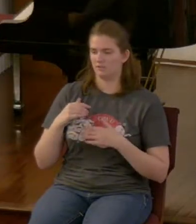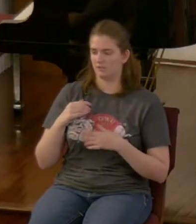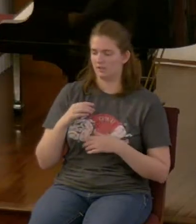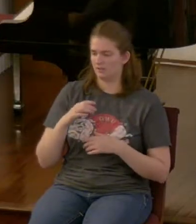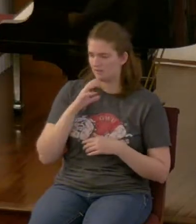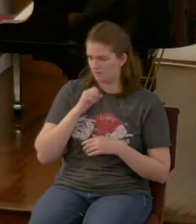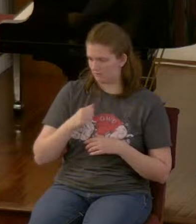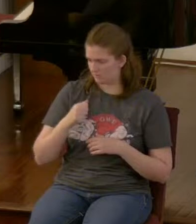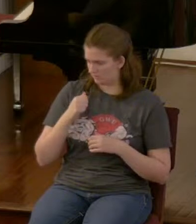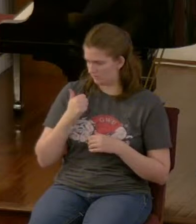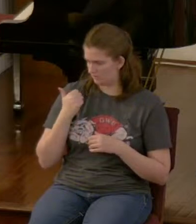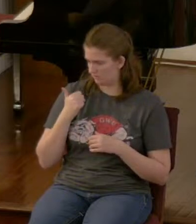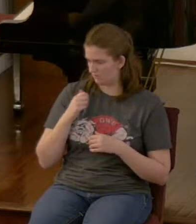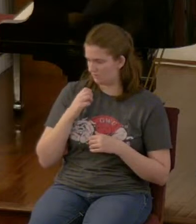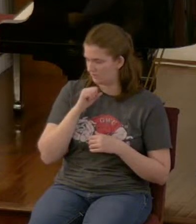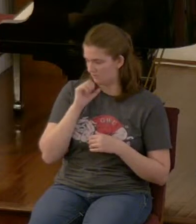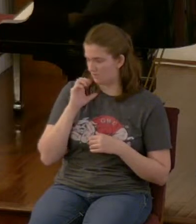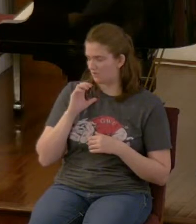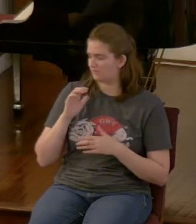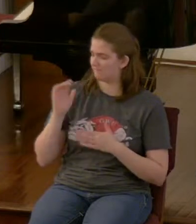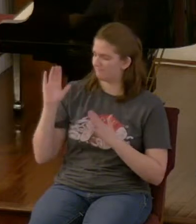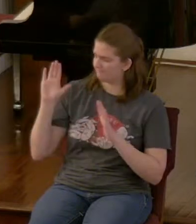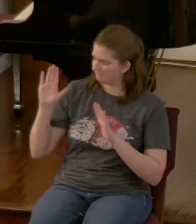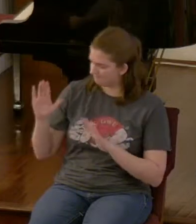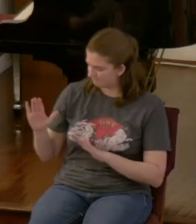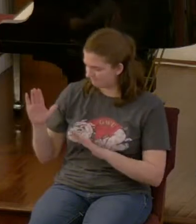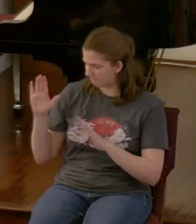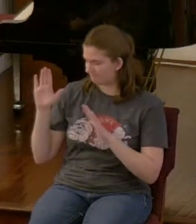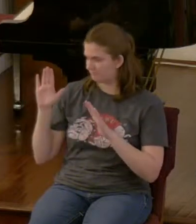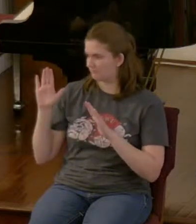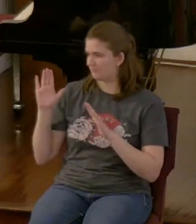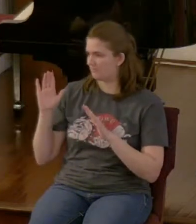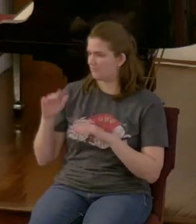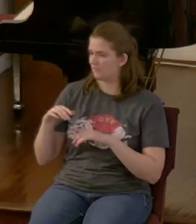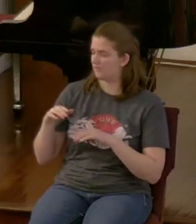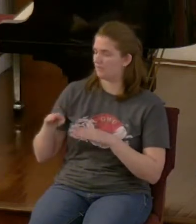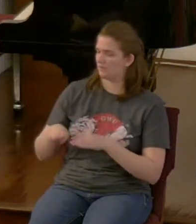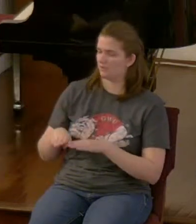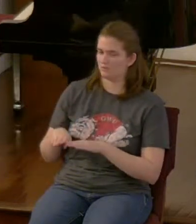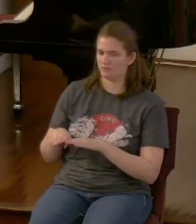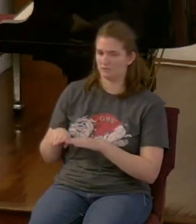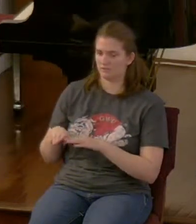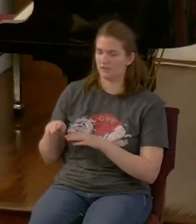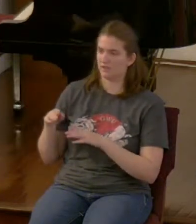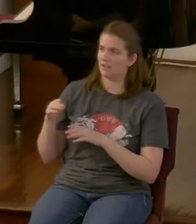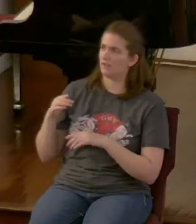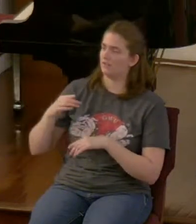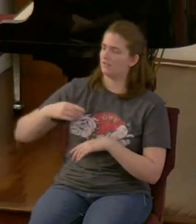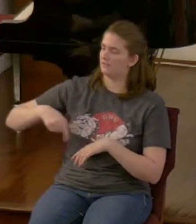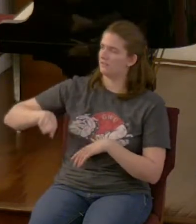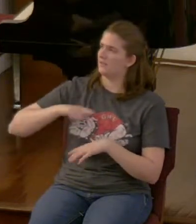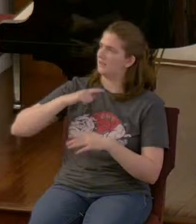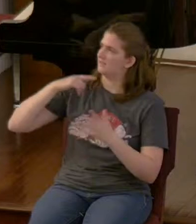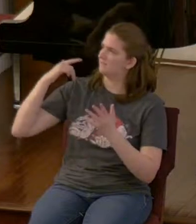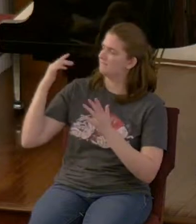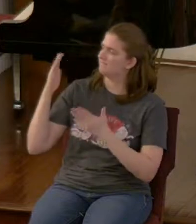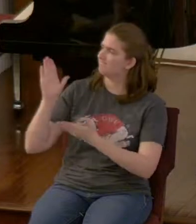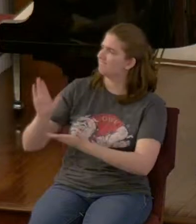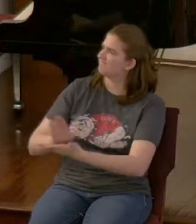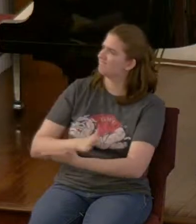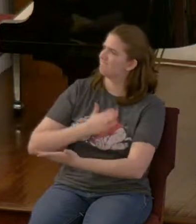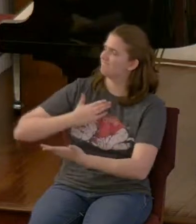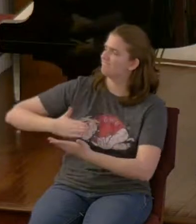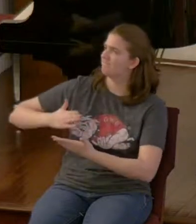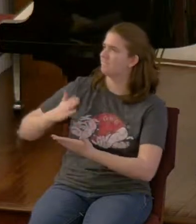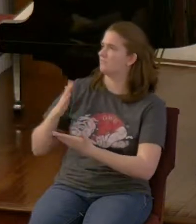holding a harp and golden bowls full of incense which are the prayers of the saints and they sang a new song saying worthy